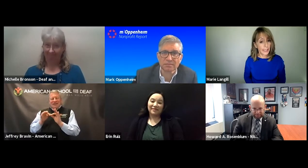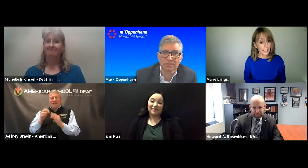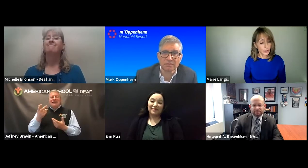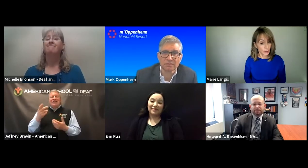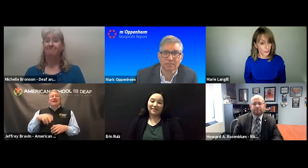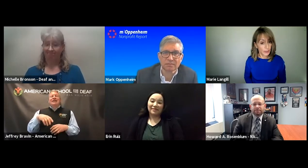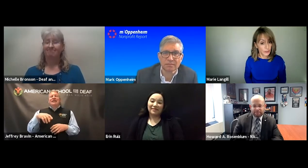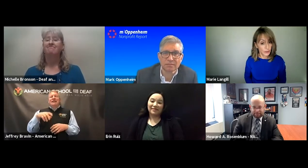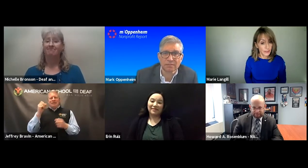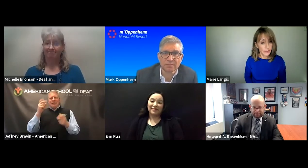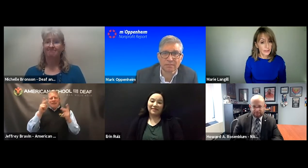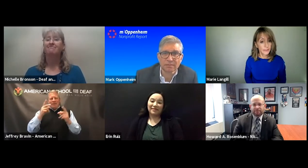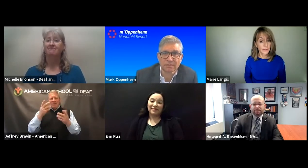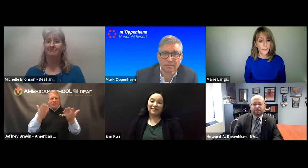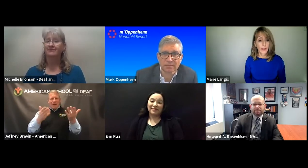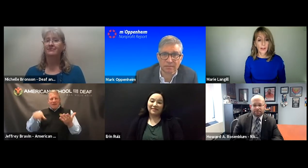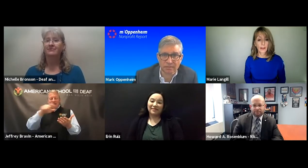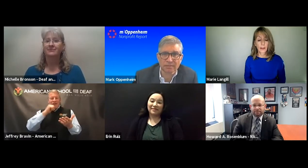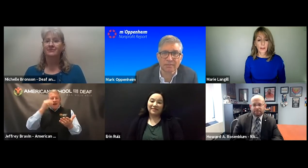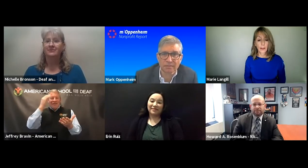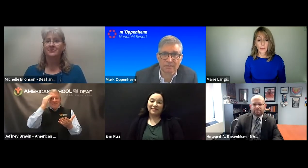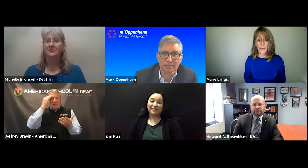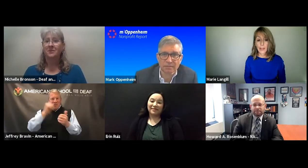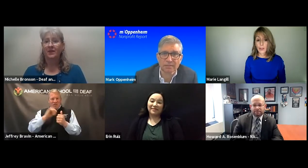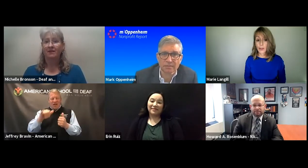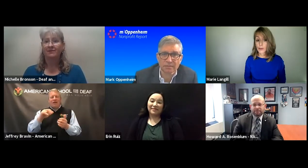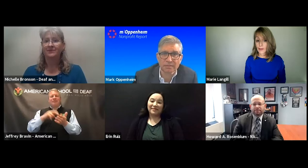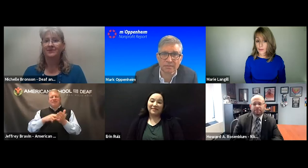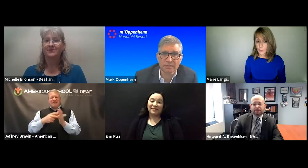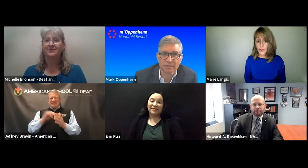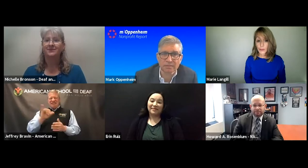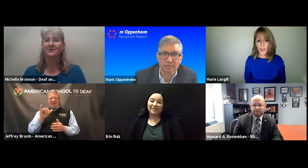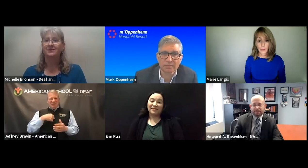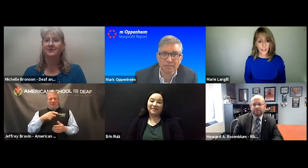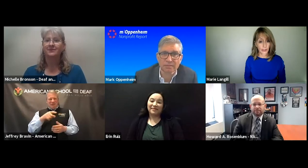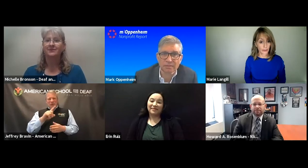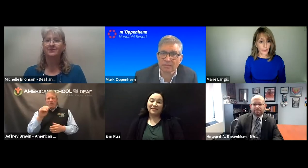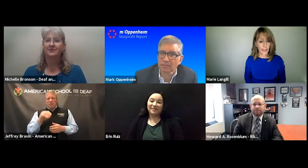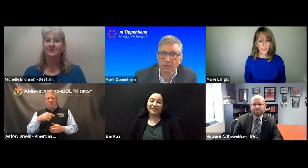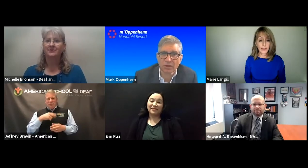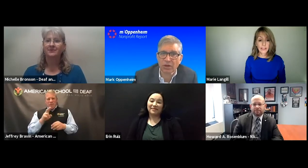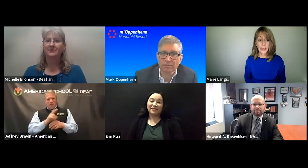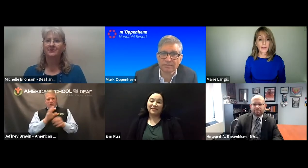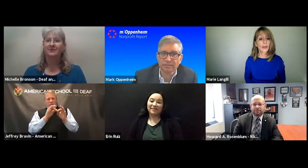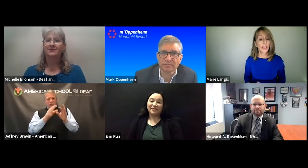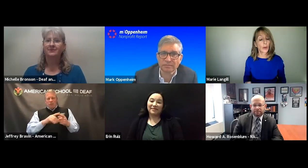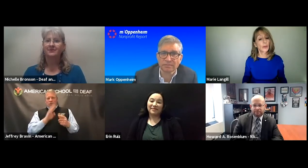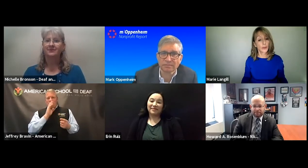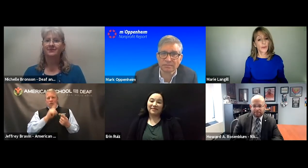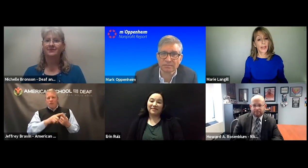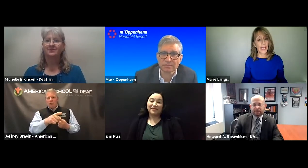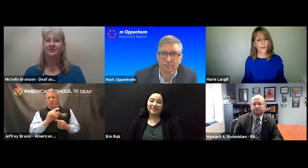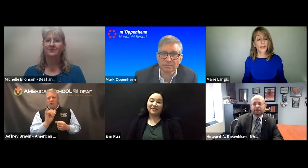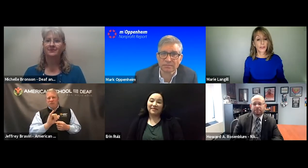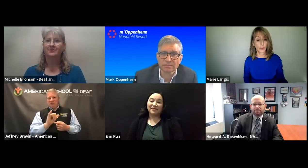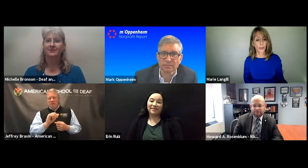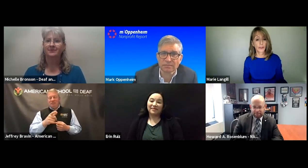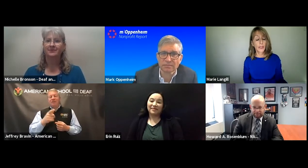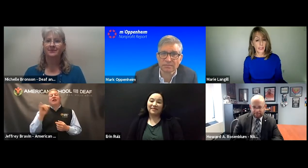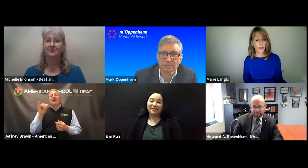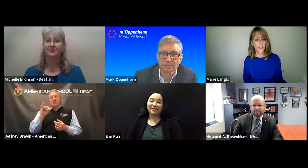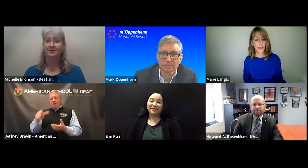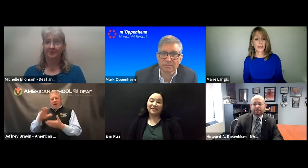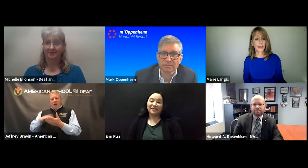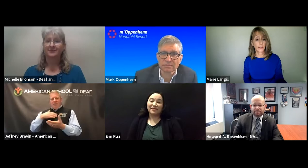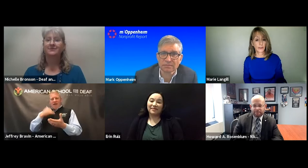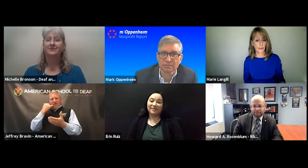relay interpreting service. Maybe you're not familiar with that particular thing. It means the same thing right now. We're doing right now. The interpreter